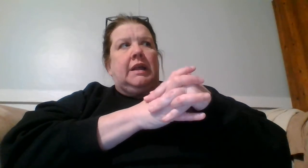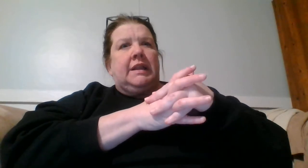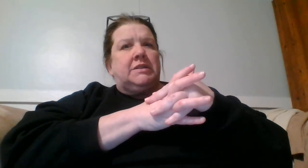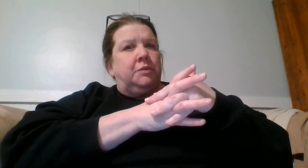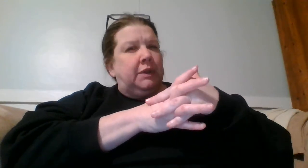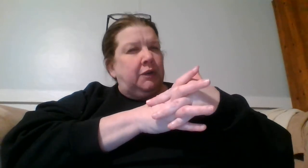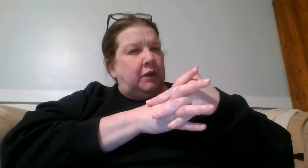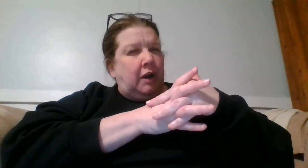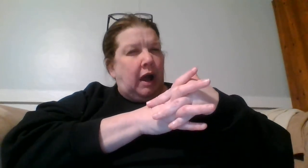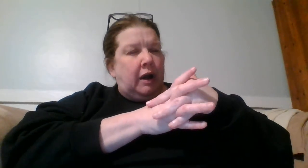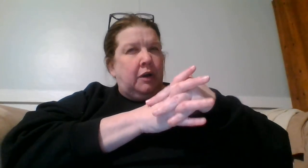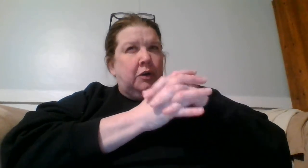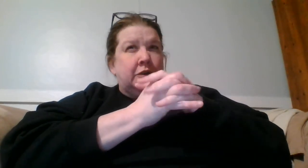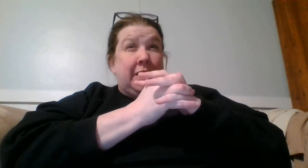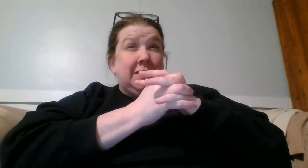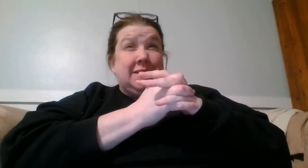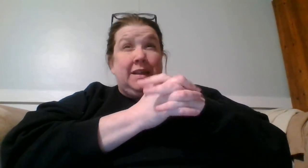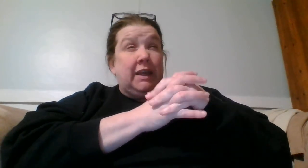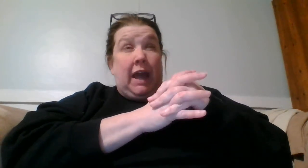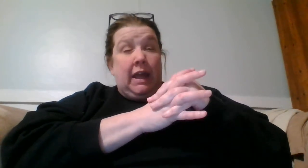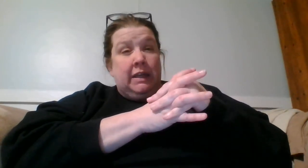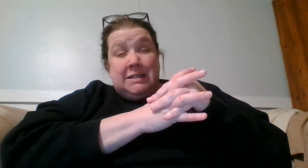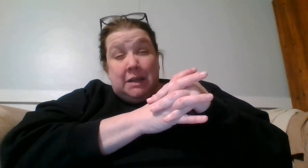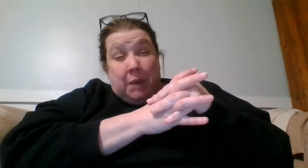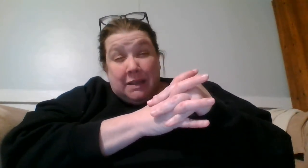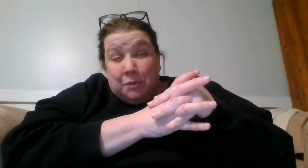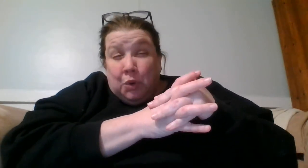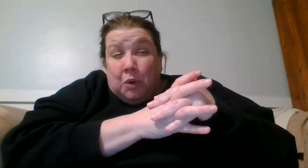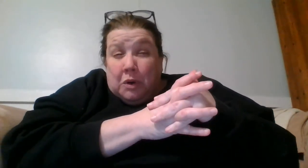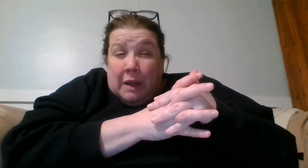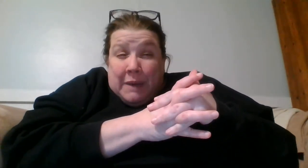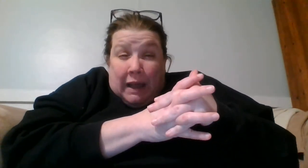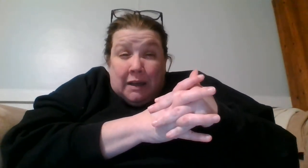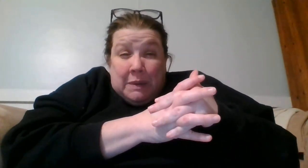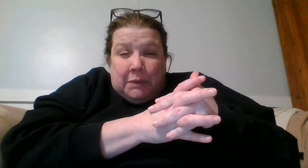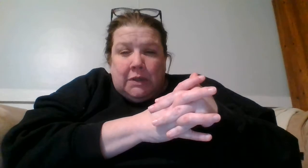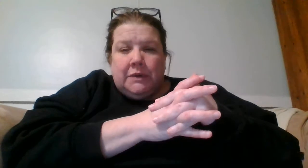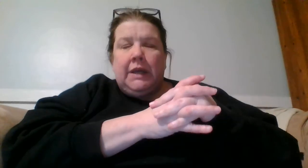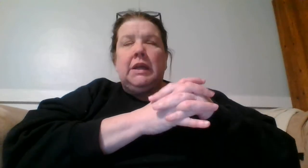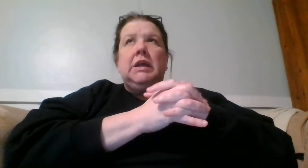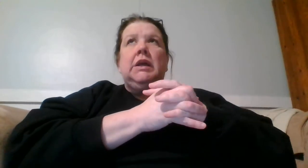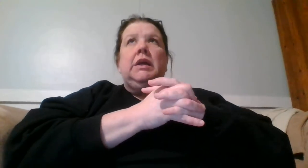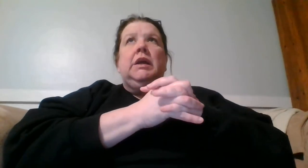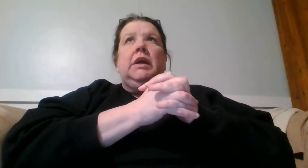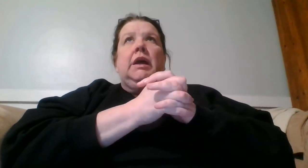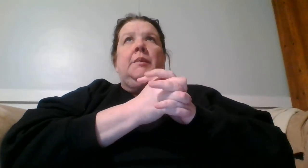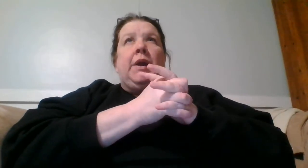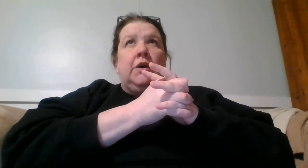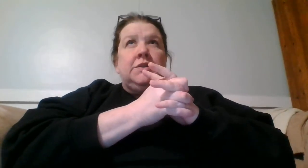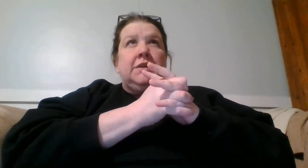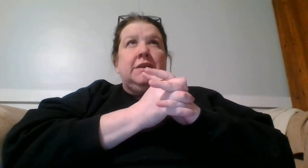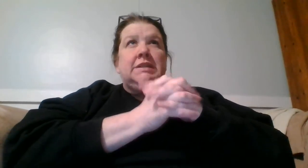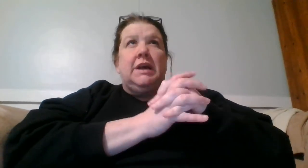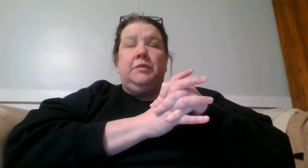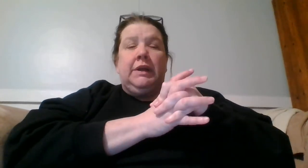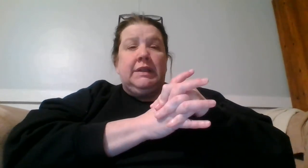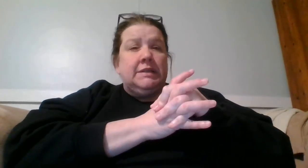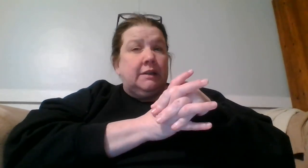that's a really or how or do I just say like it's an impossible goal. I'm not going to be able to do it. And my coach said, realistically,